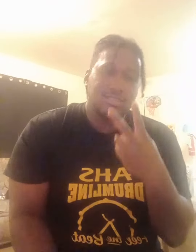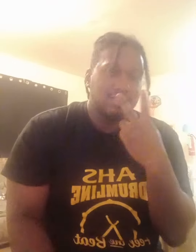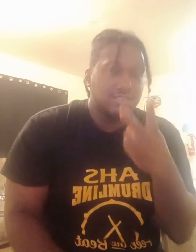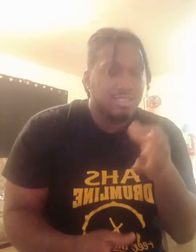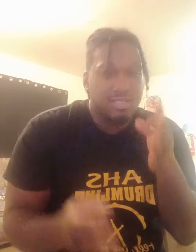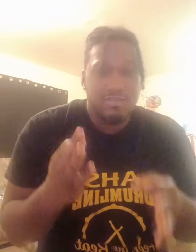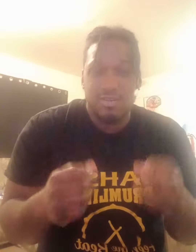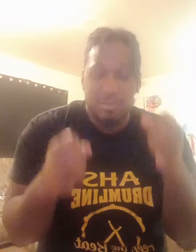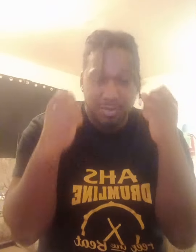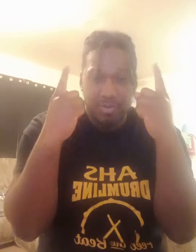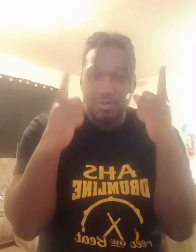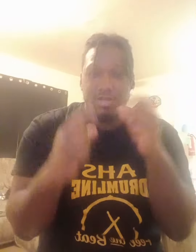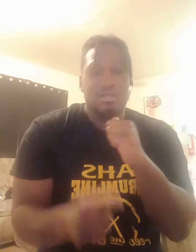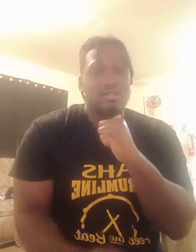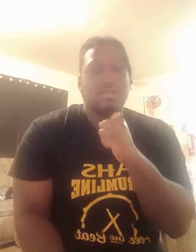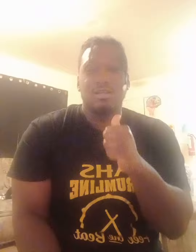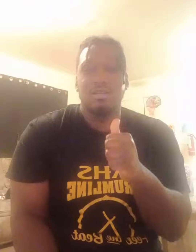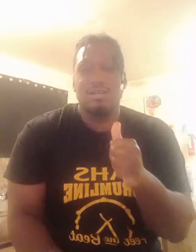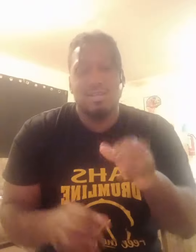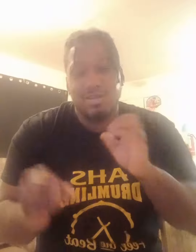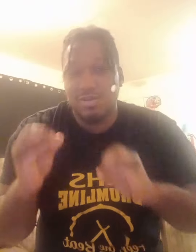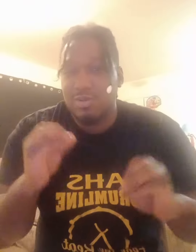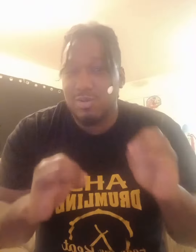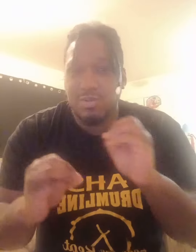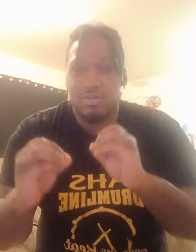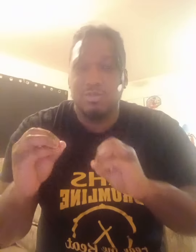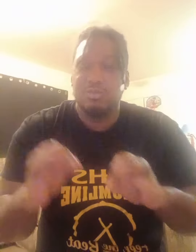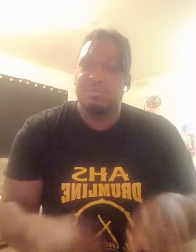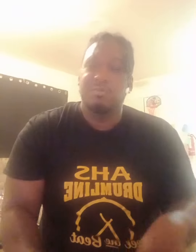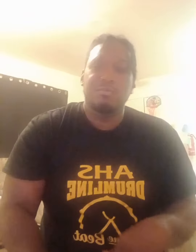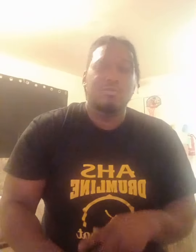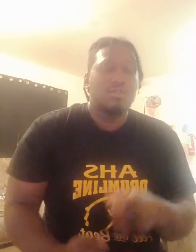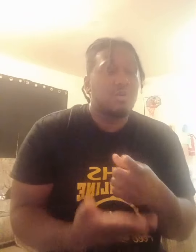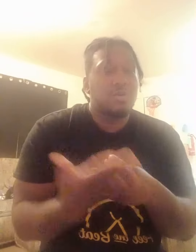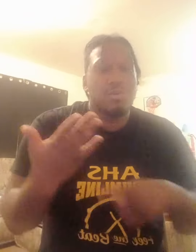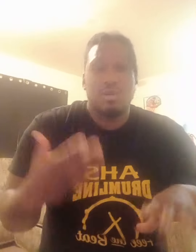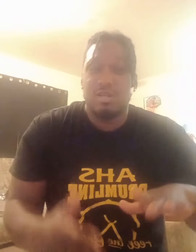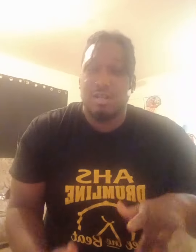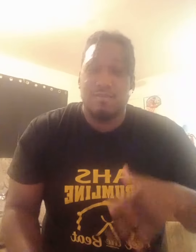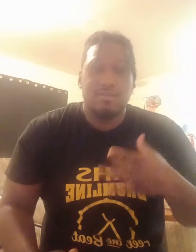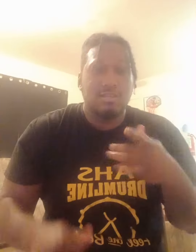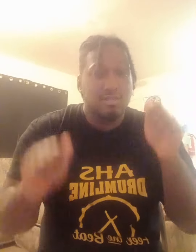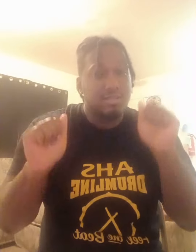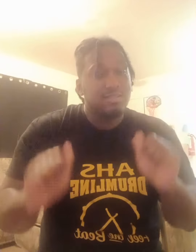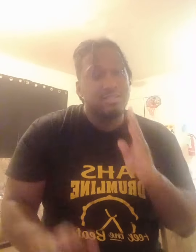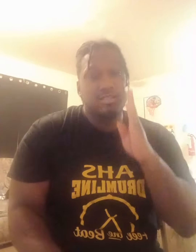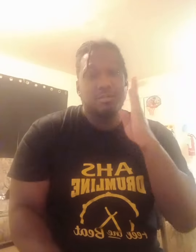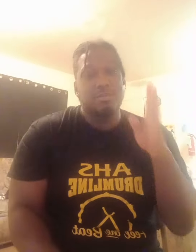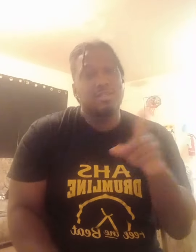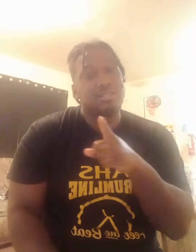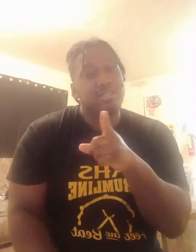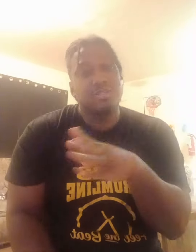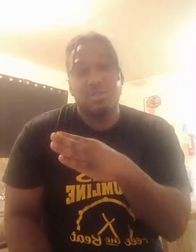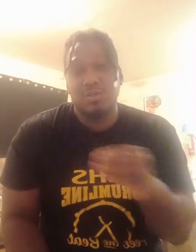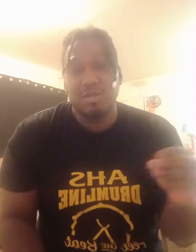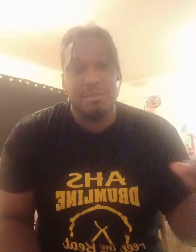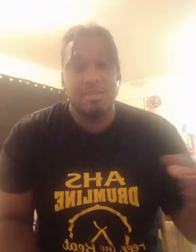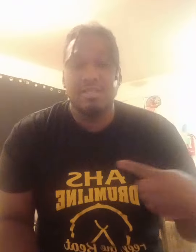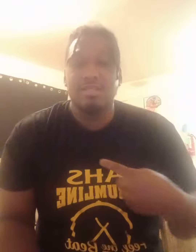to see if I'm awake or not, oh, what I feel could it be, you and me,